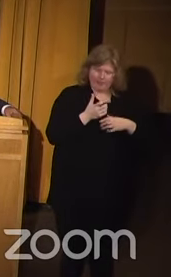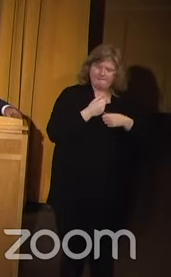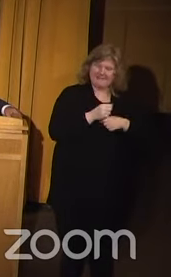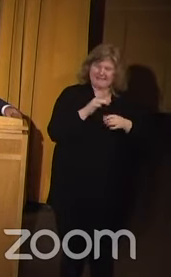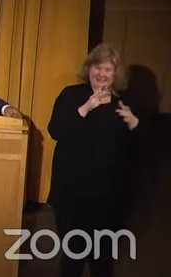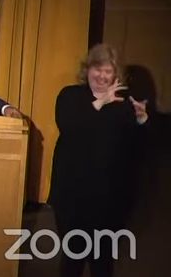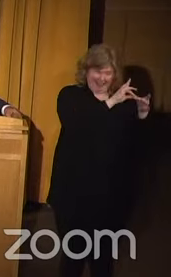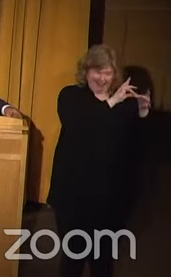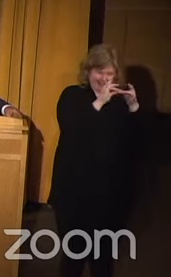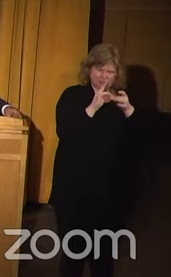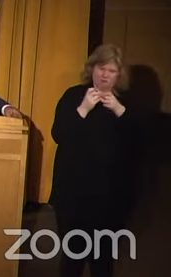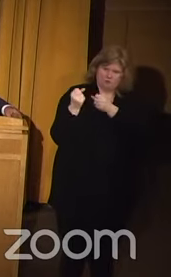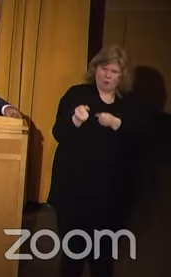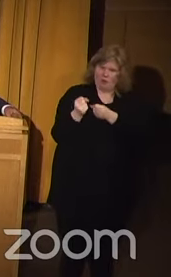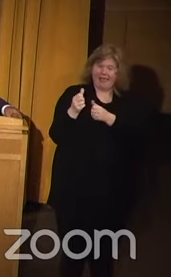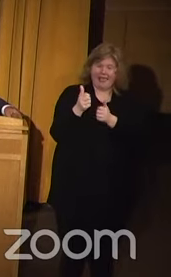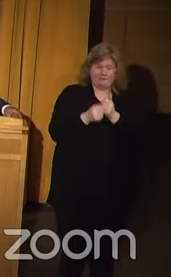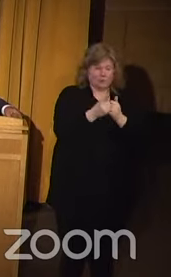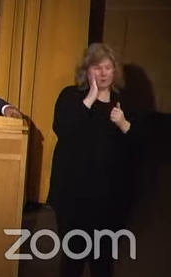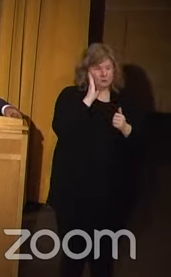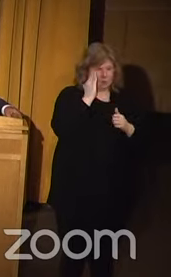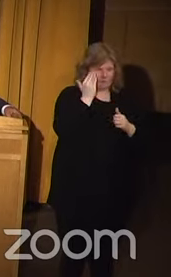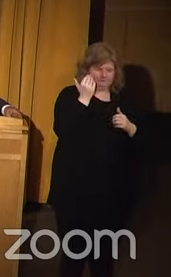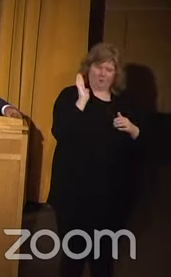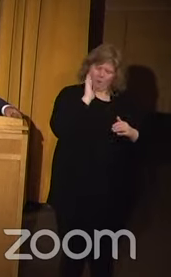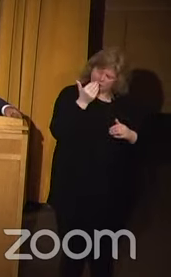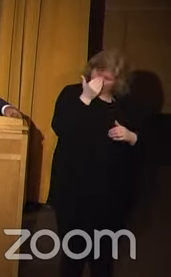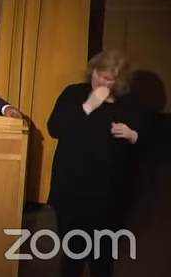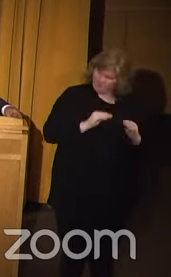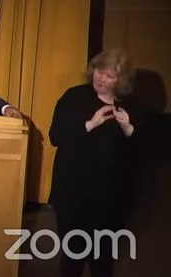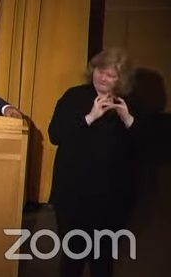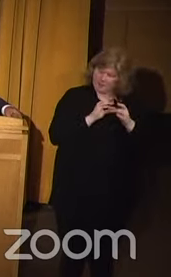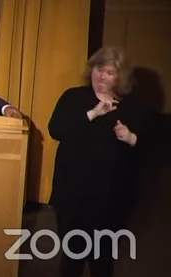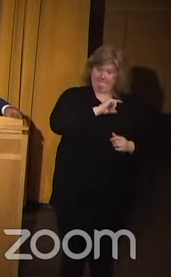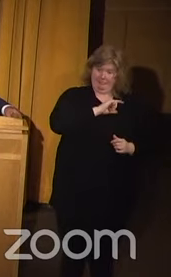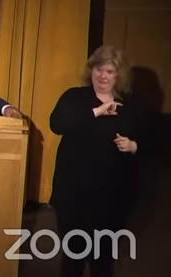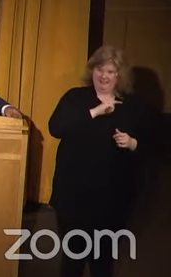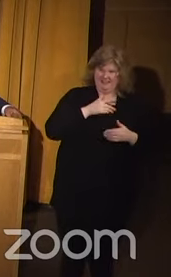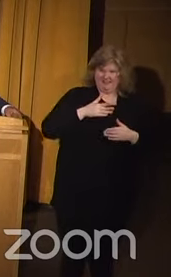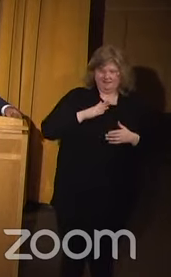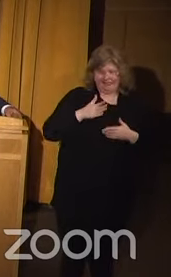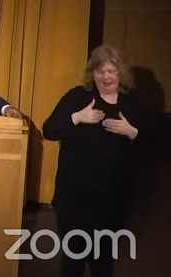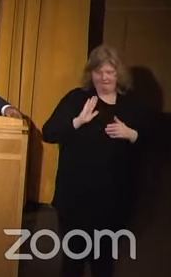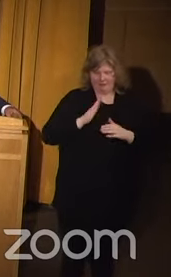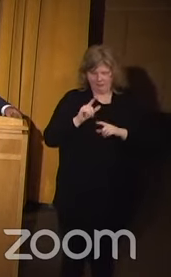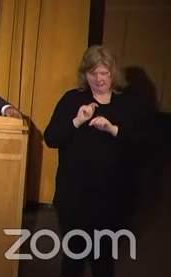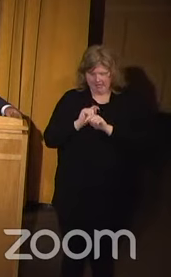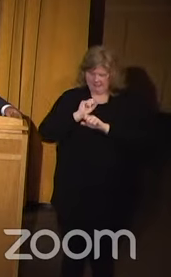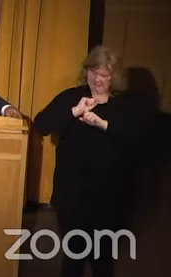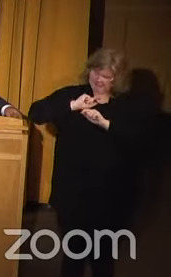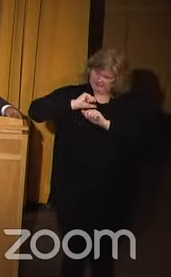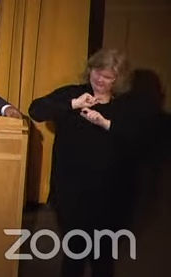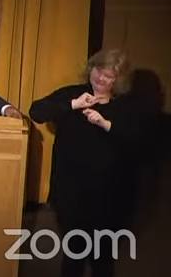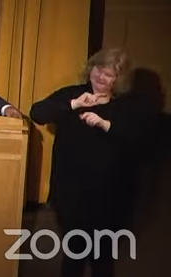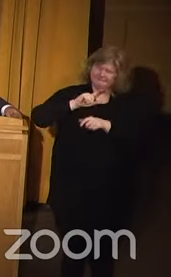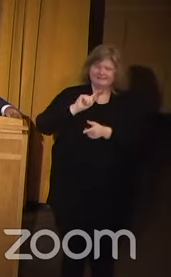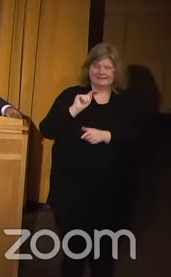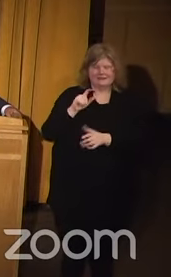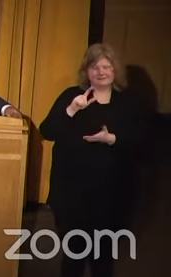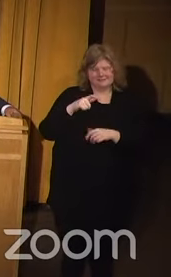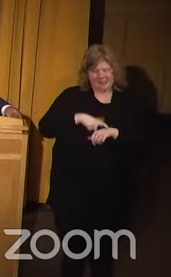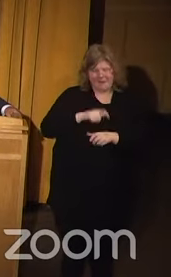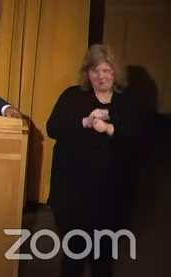organizations. Everyone will know more about policing at the end of our time than they might now.